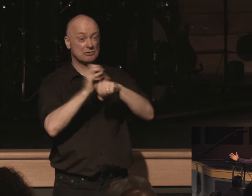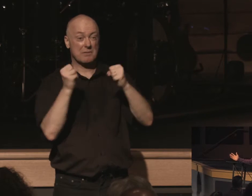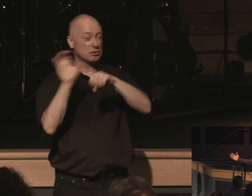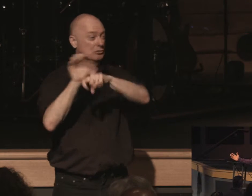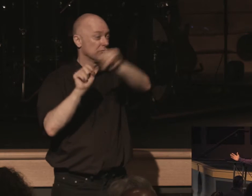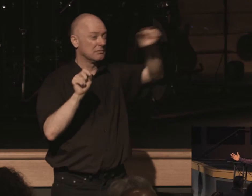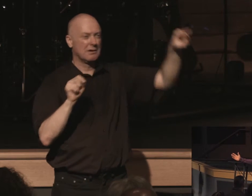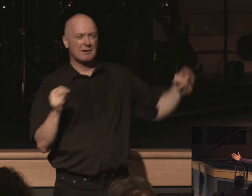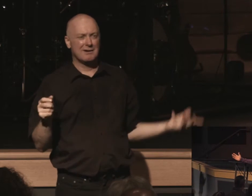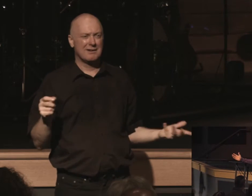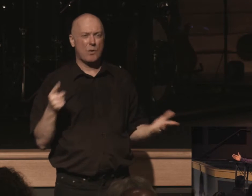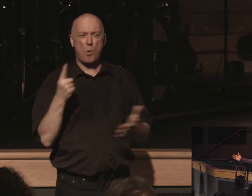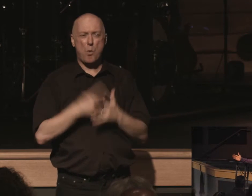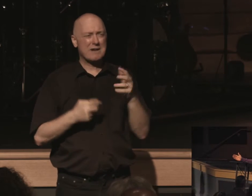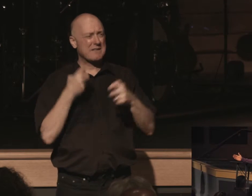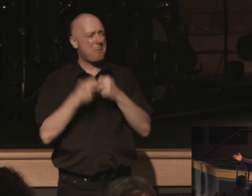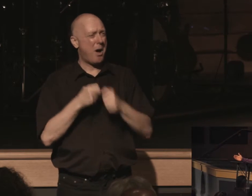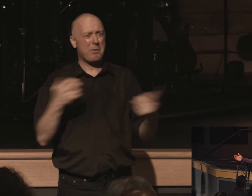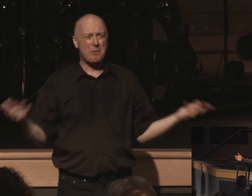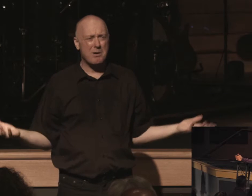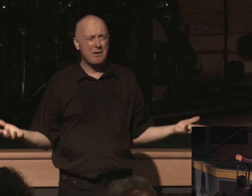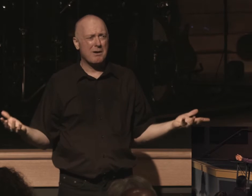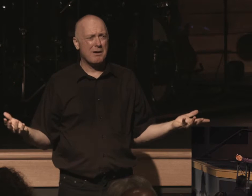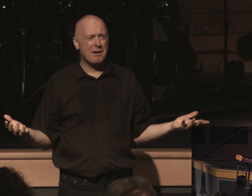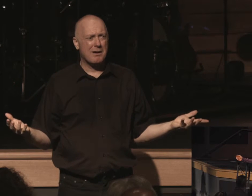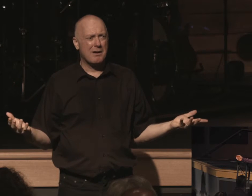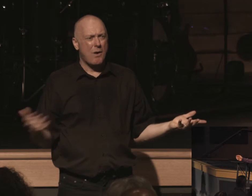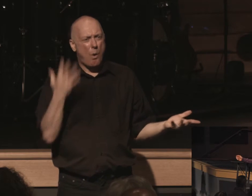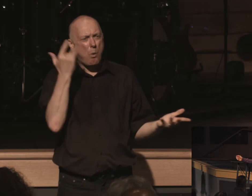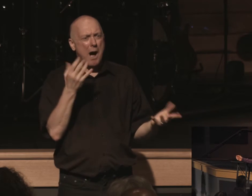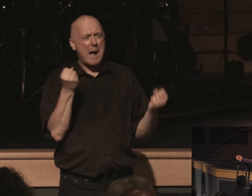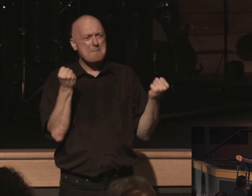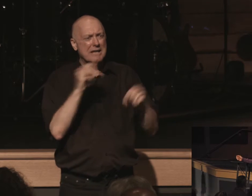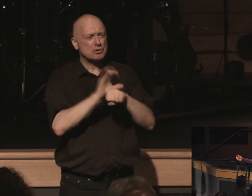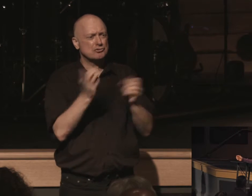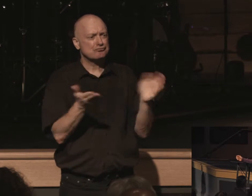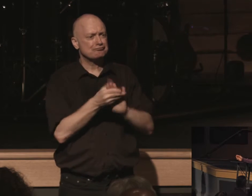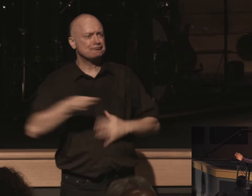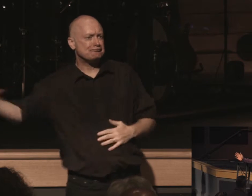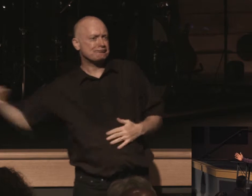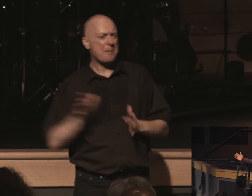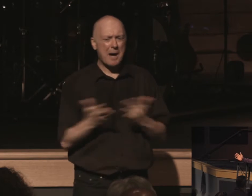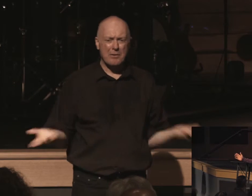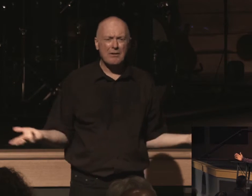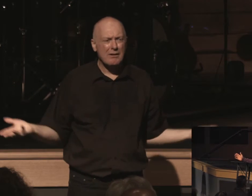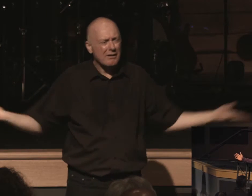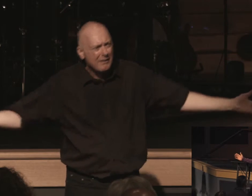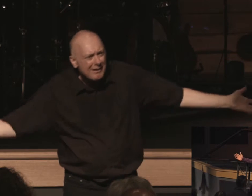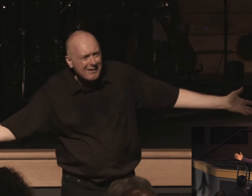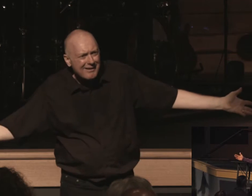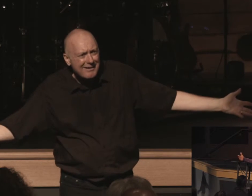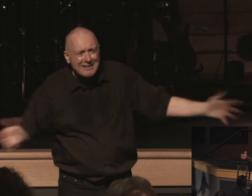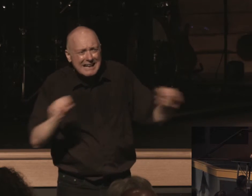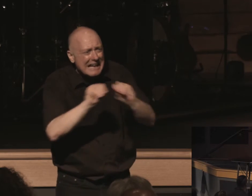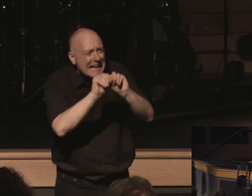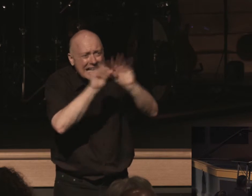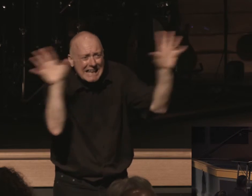why why is this book being closed in so many settings has god not made himself clear loved ones is this clear to you